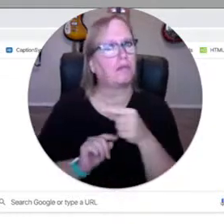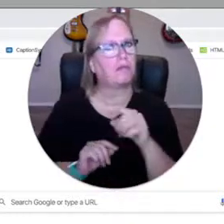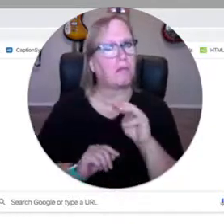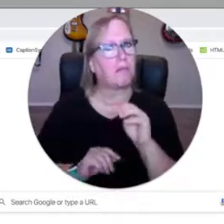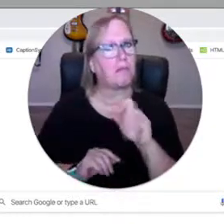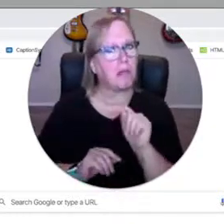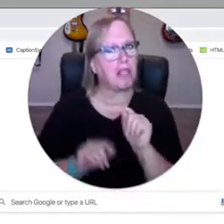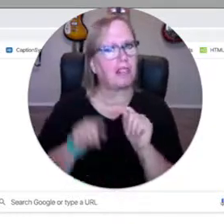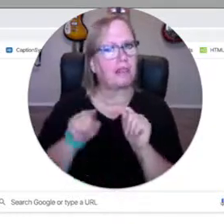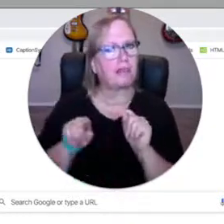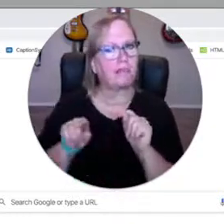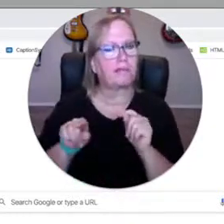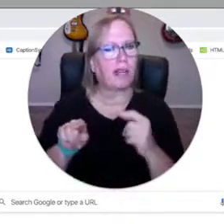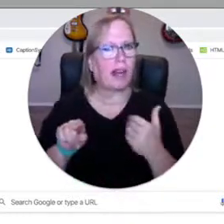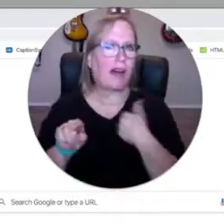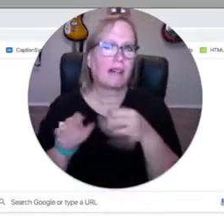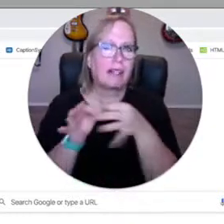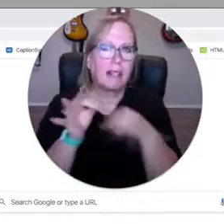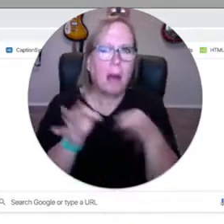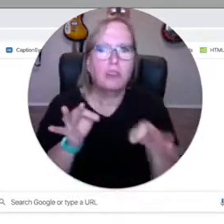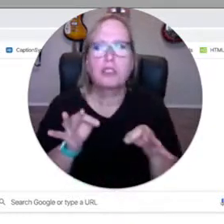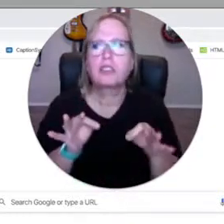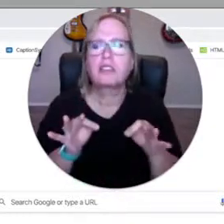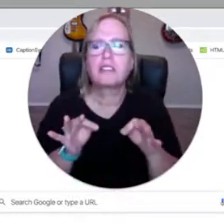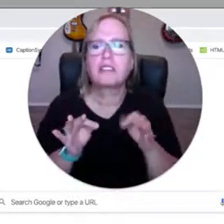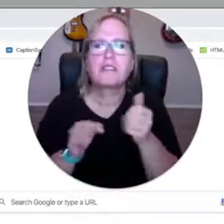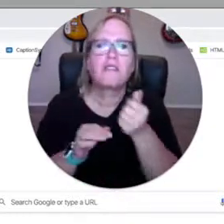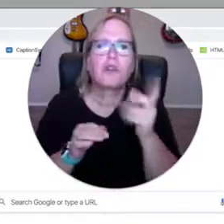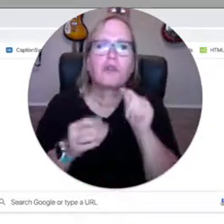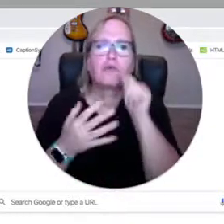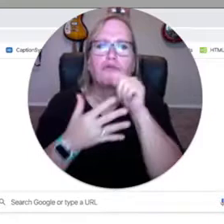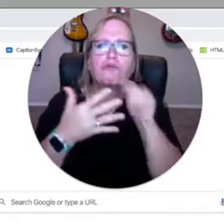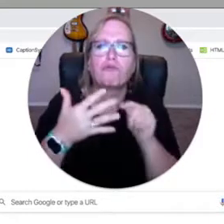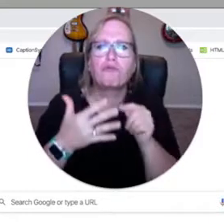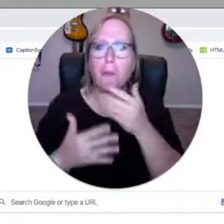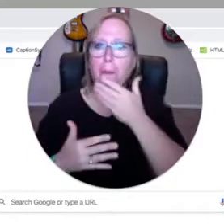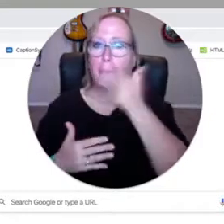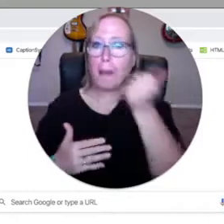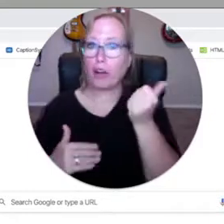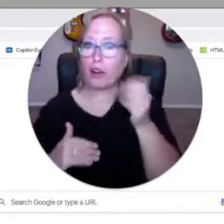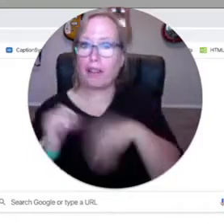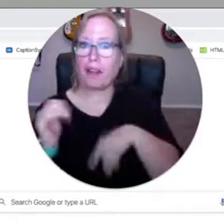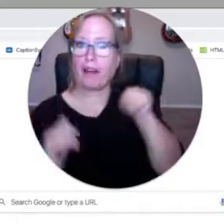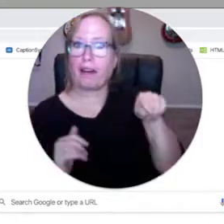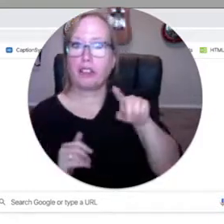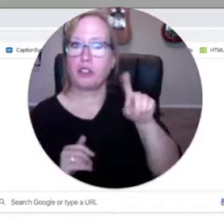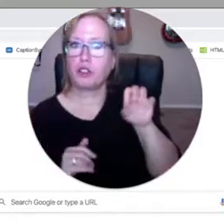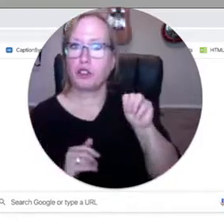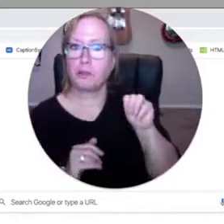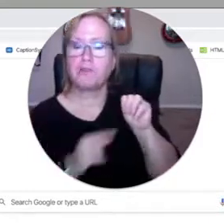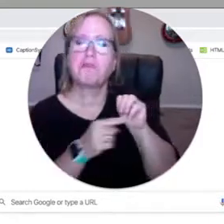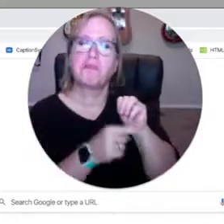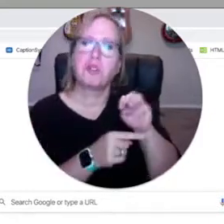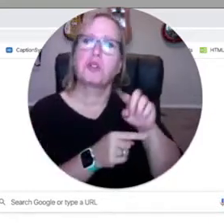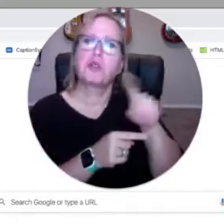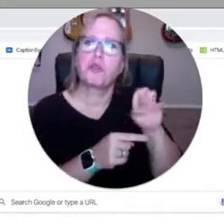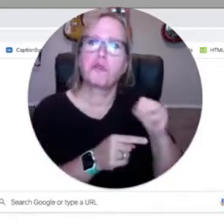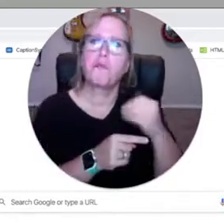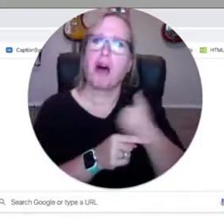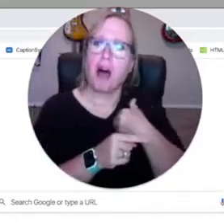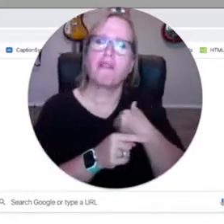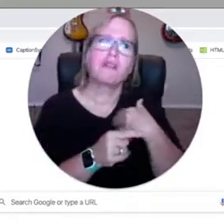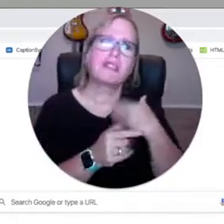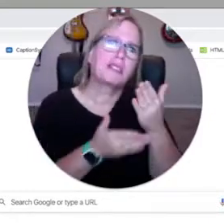but Google Meet has captioning. It has several things that are better than